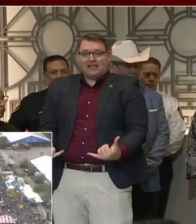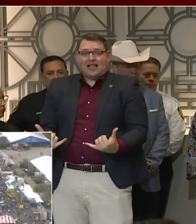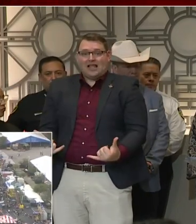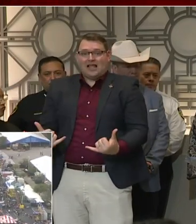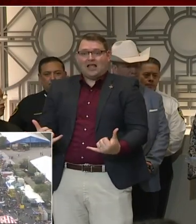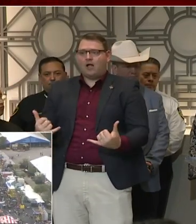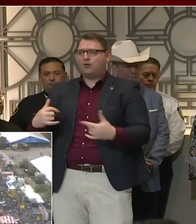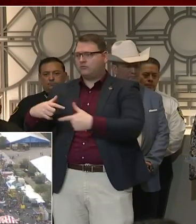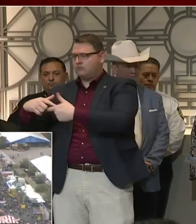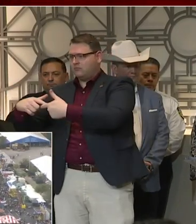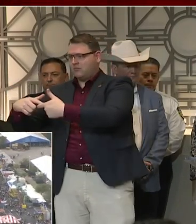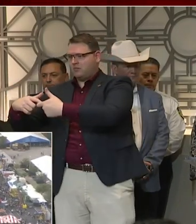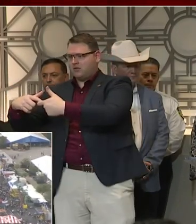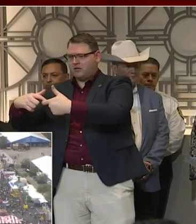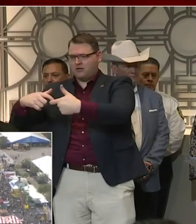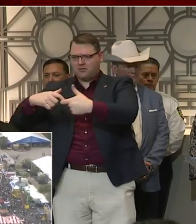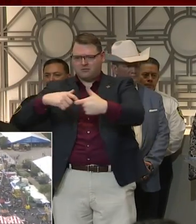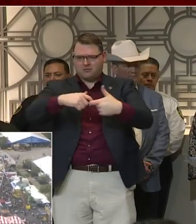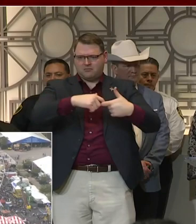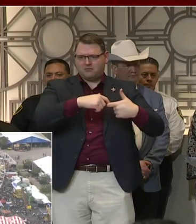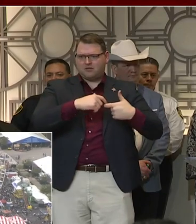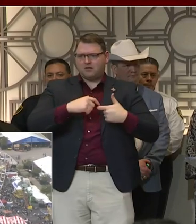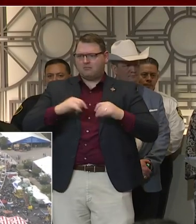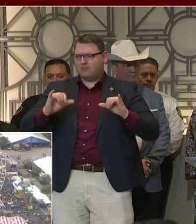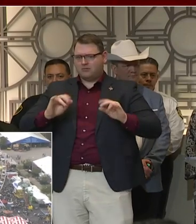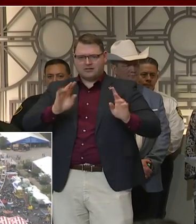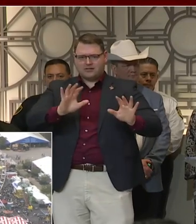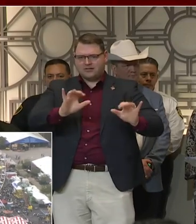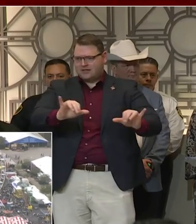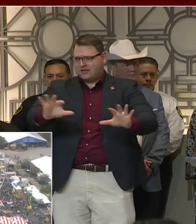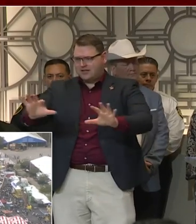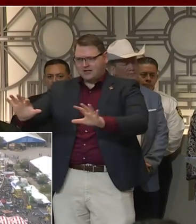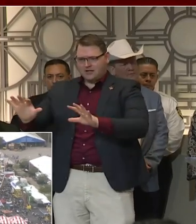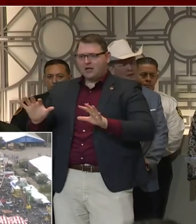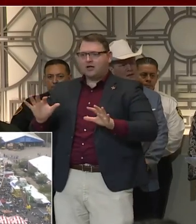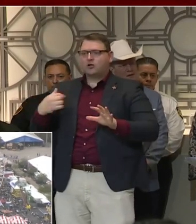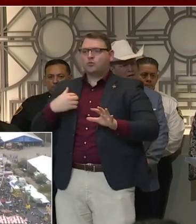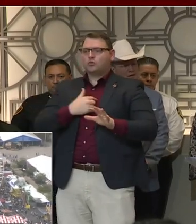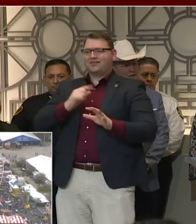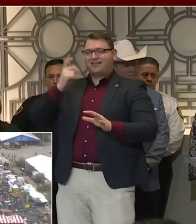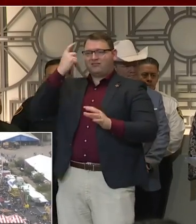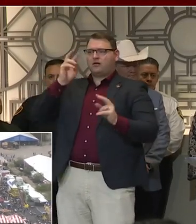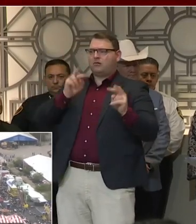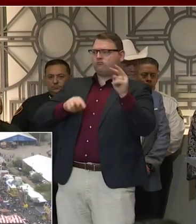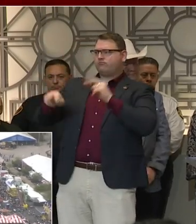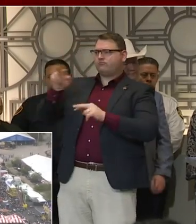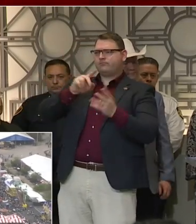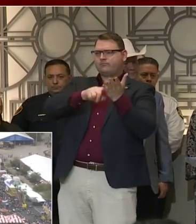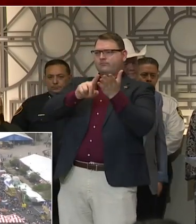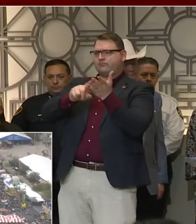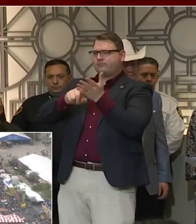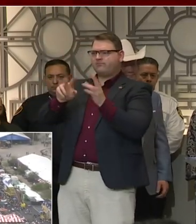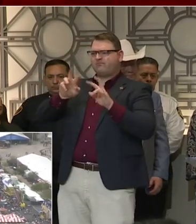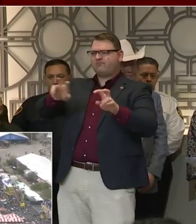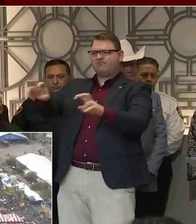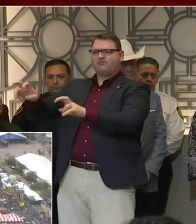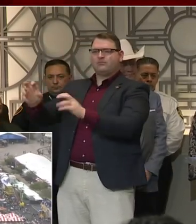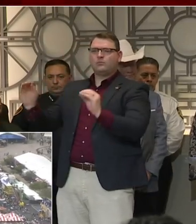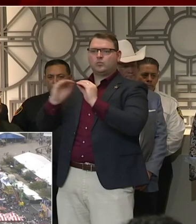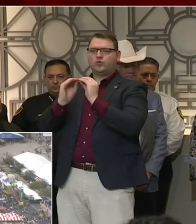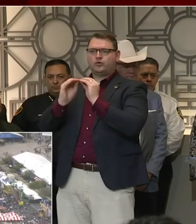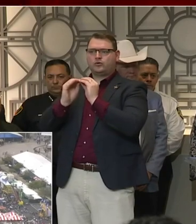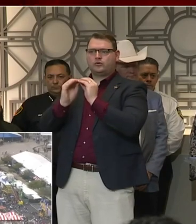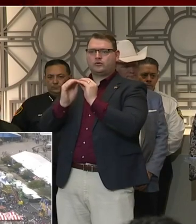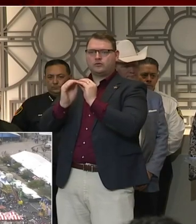And for people to, while we assess what's out there, because we really don't know what's out